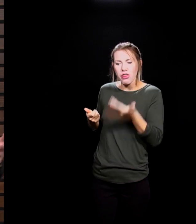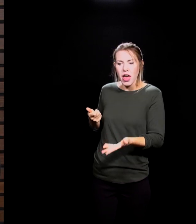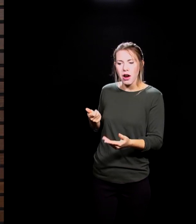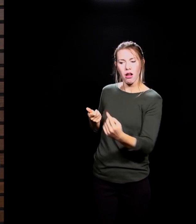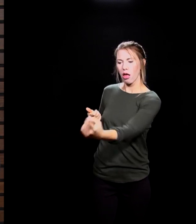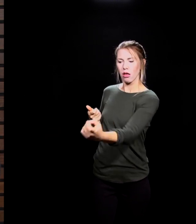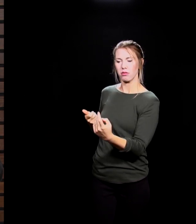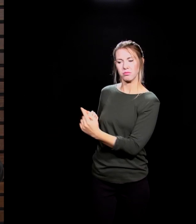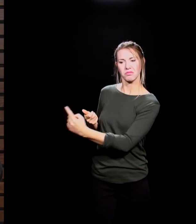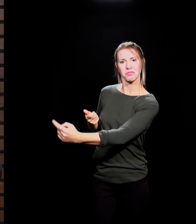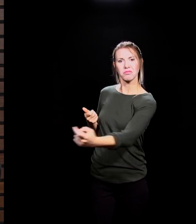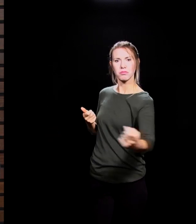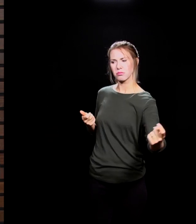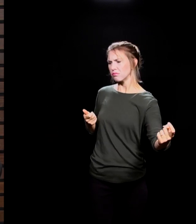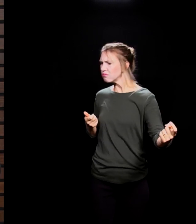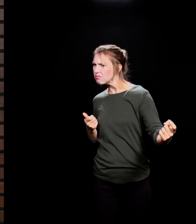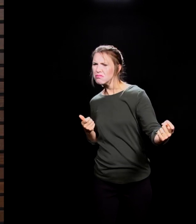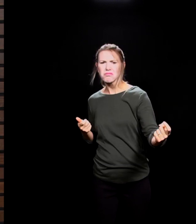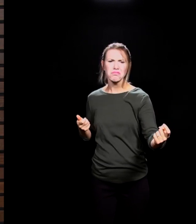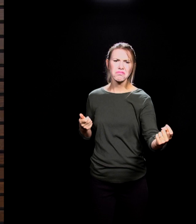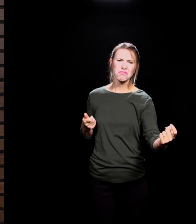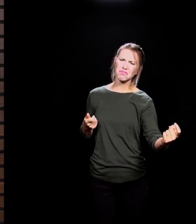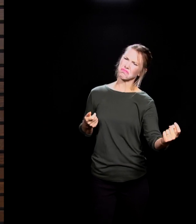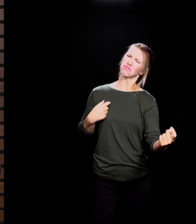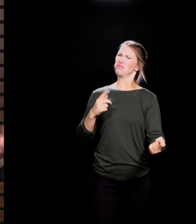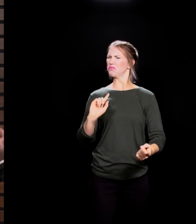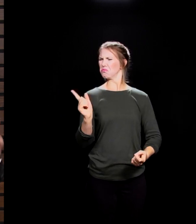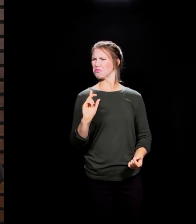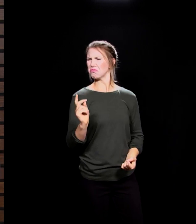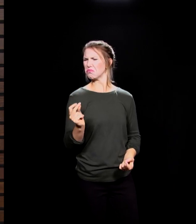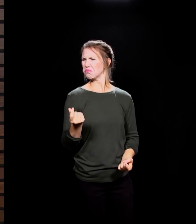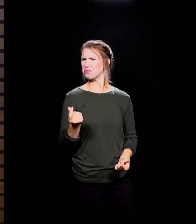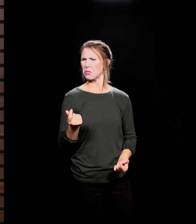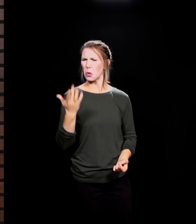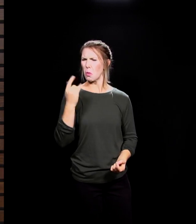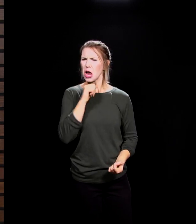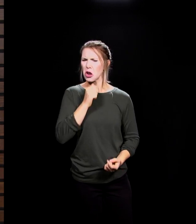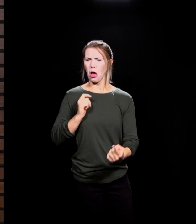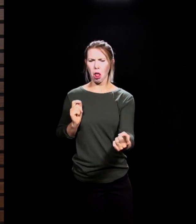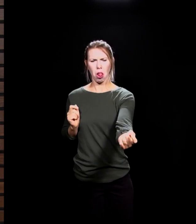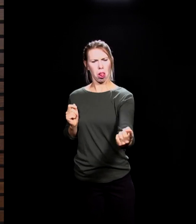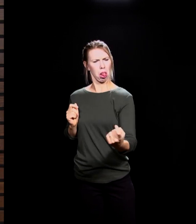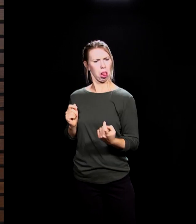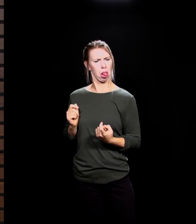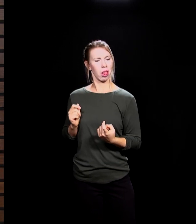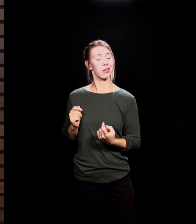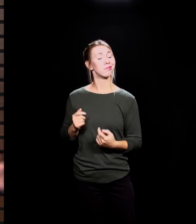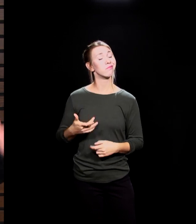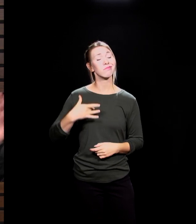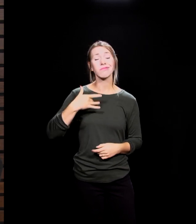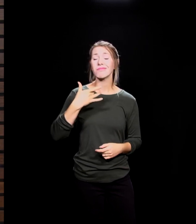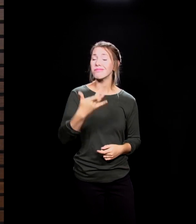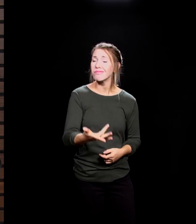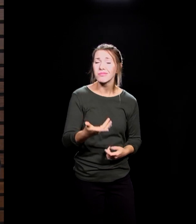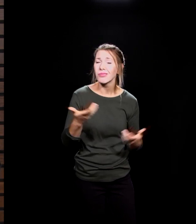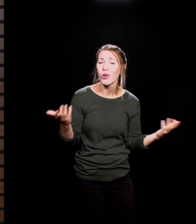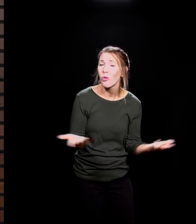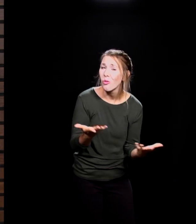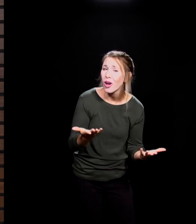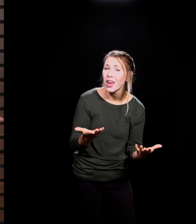first, but eventually I start thinking, well, where is the dog? Why has Daisy not run to me? And usually what's happening is wherever she was before I opened the door, and I'll give